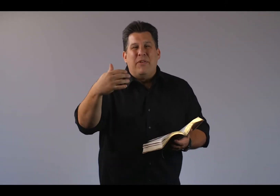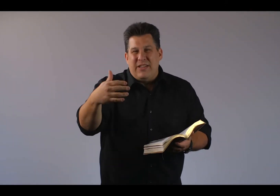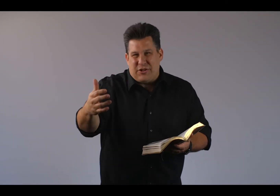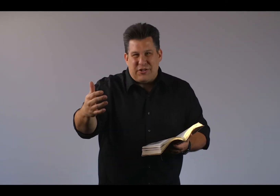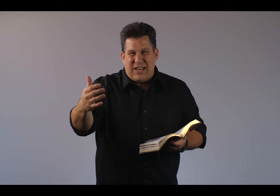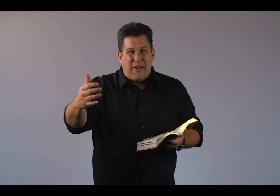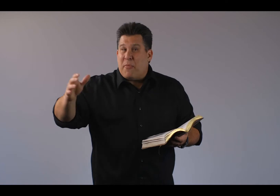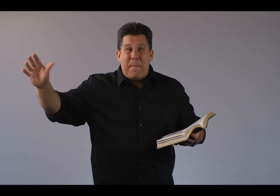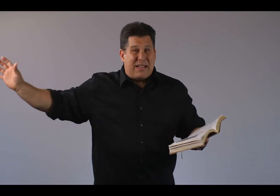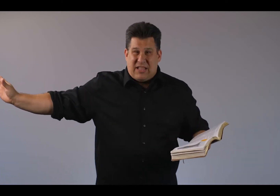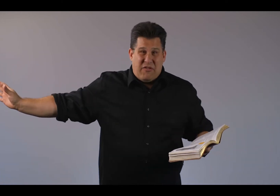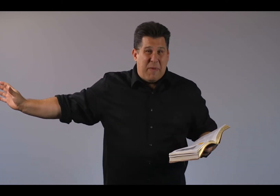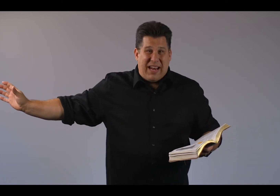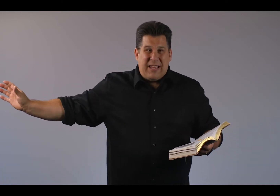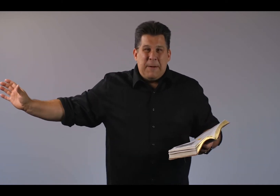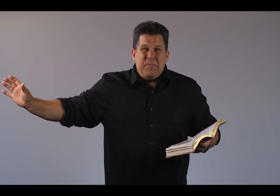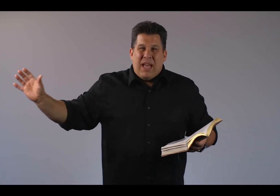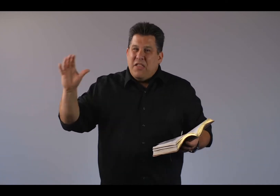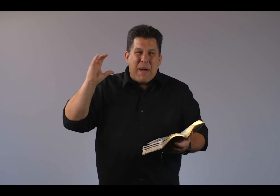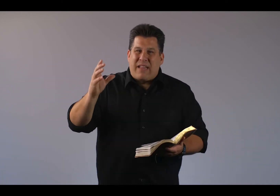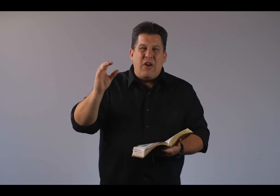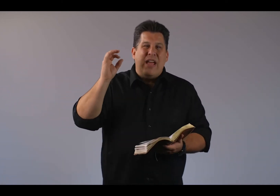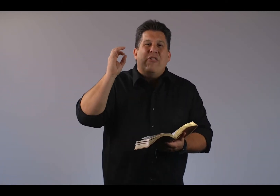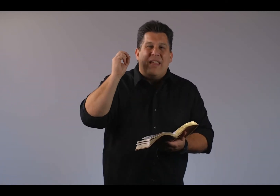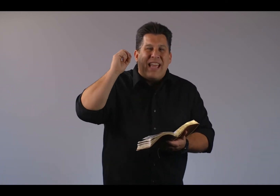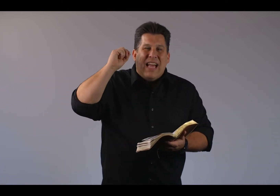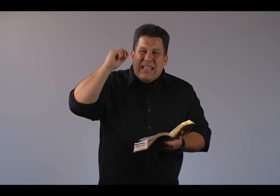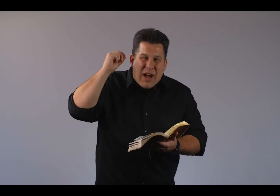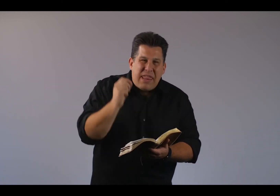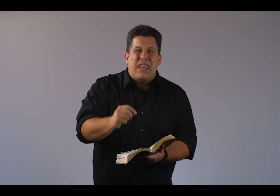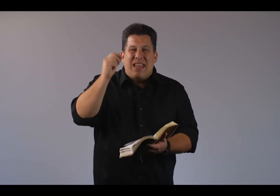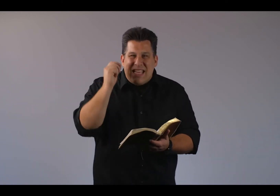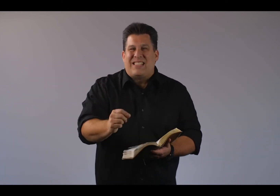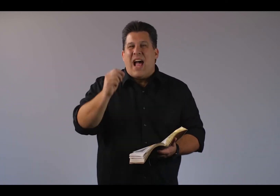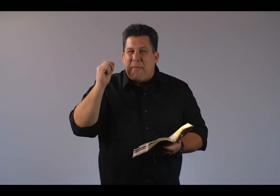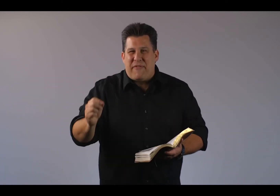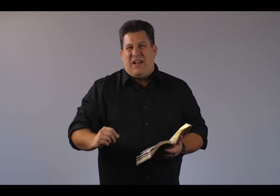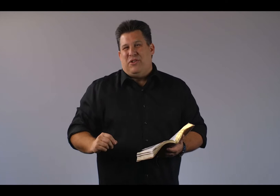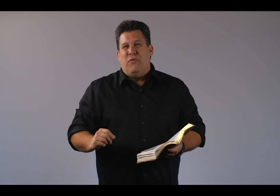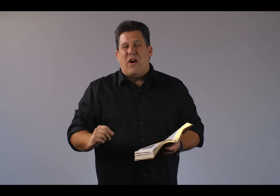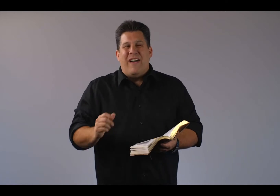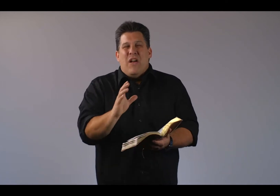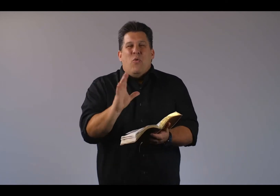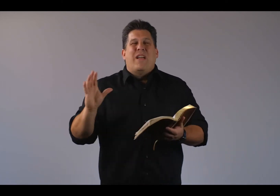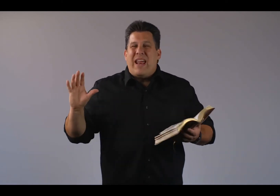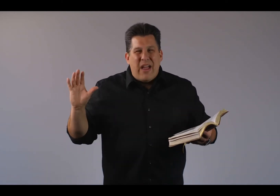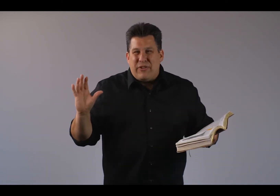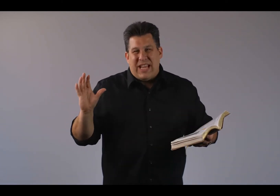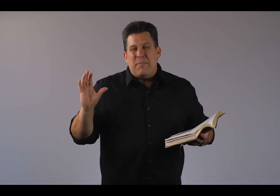into church today from a mess that you've made. And in the back of your head, you're thinking, you know, I think this time I've gone too far. Will God ever take